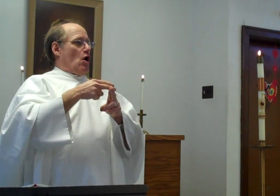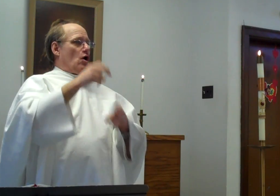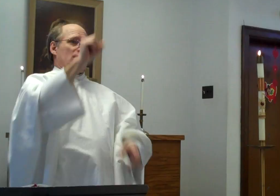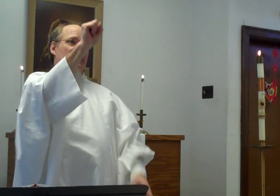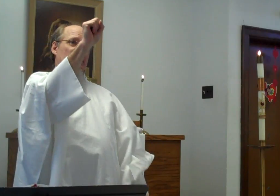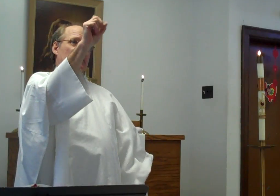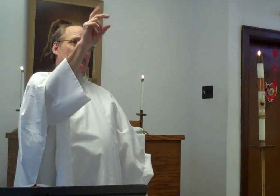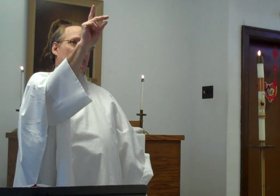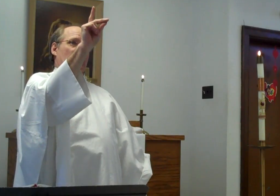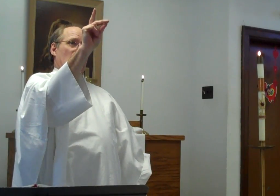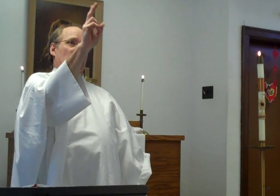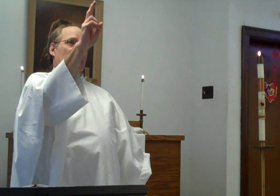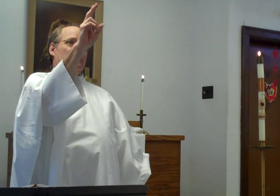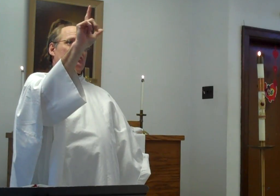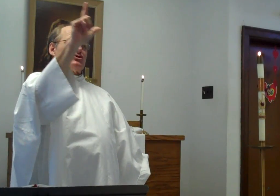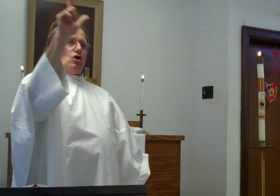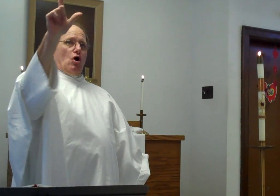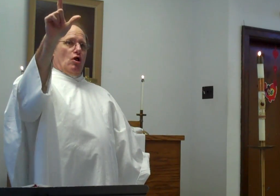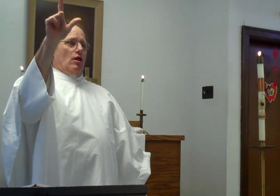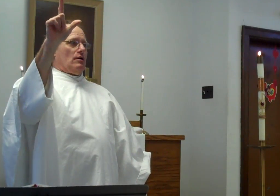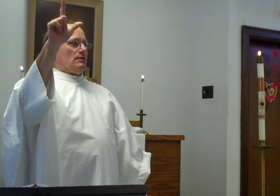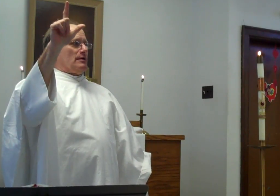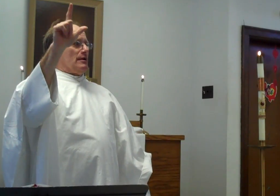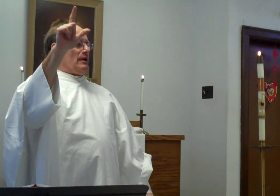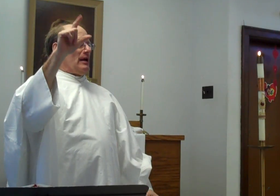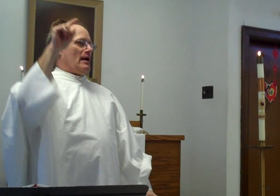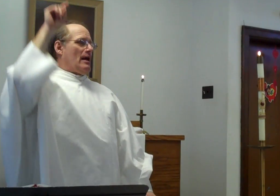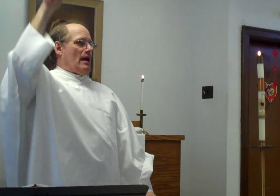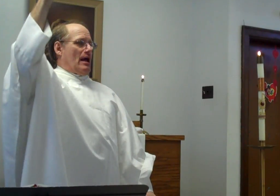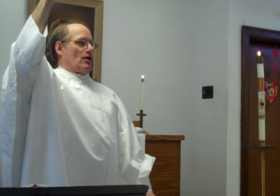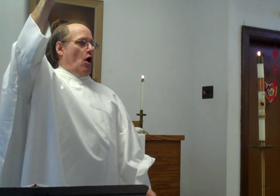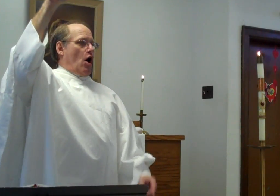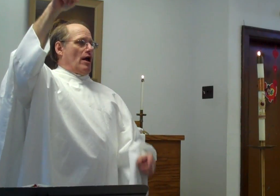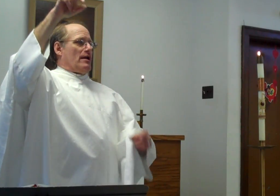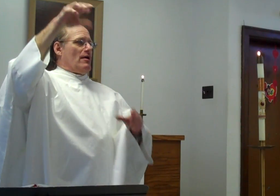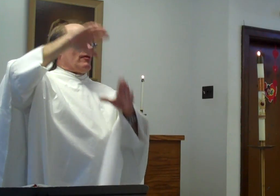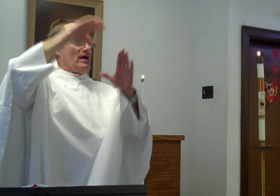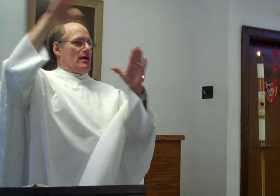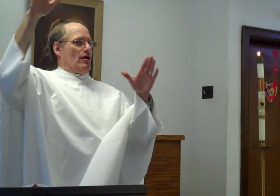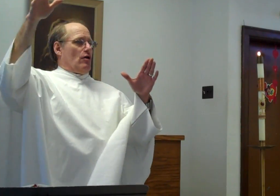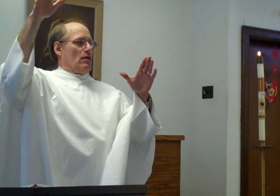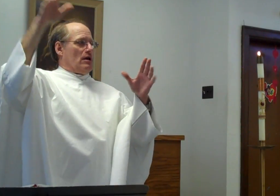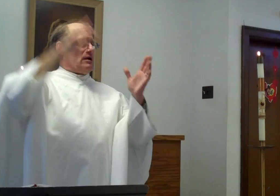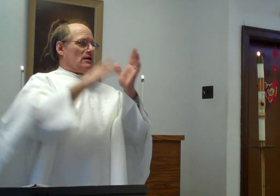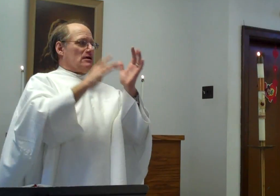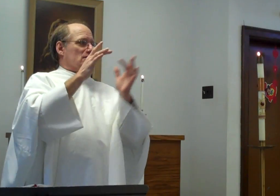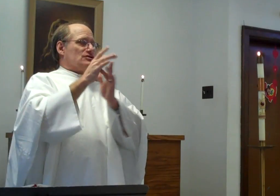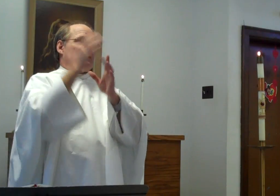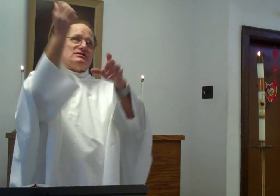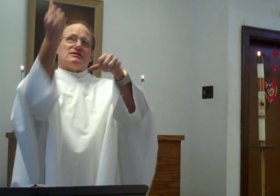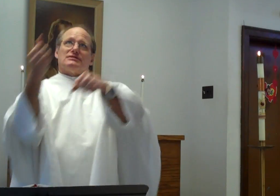called Skull. And on the hill, Jesus,